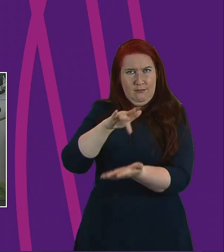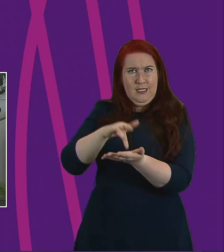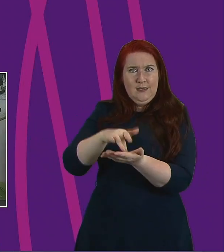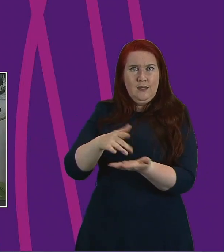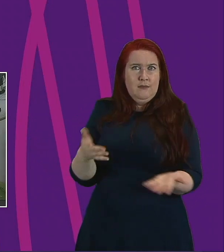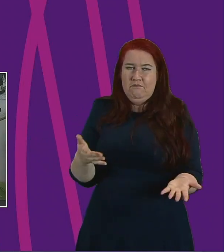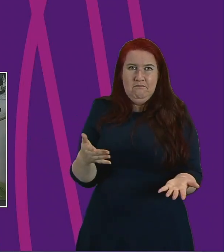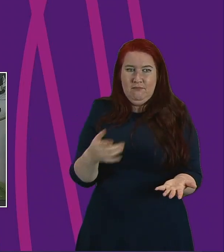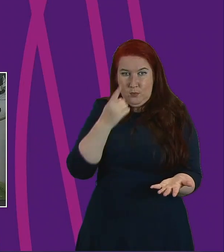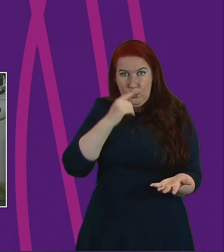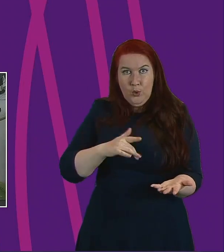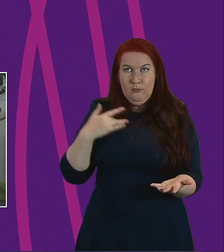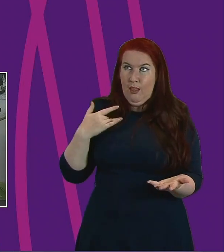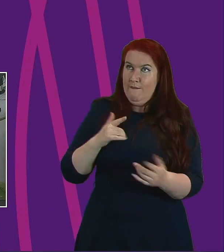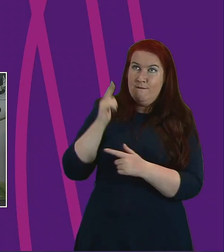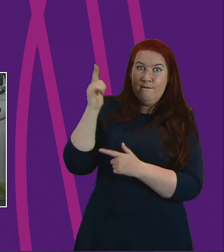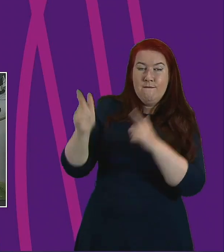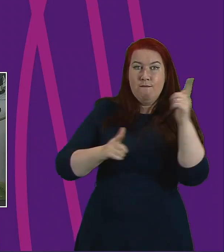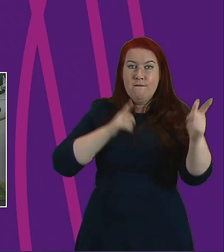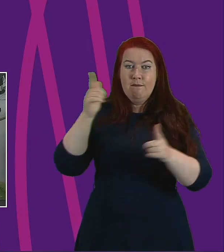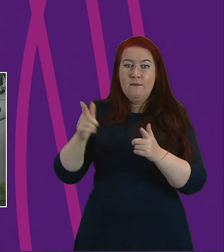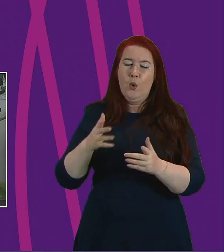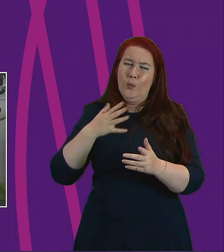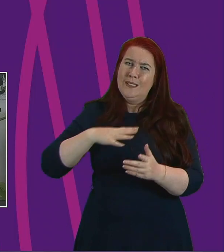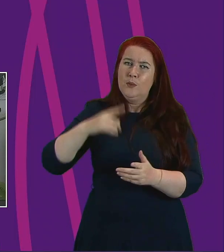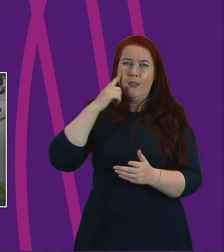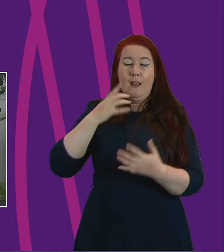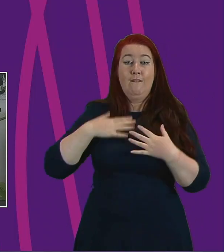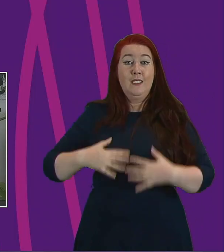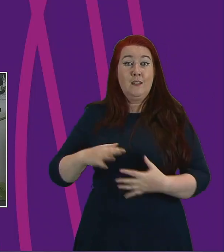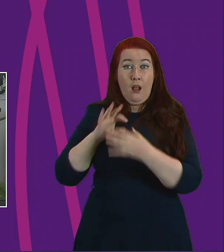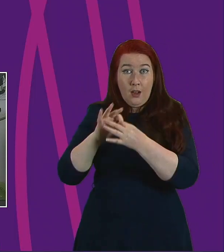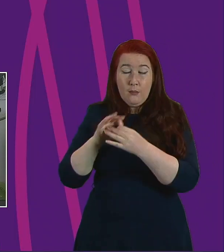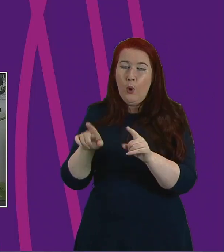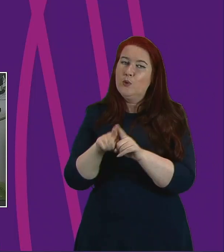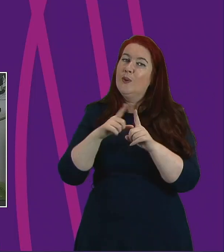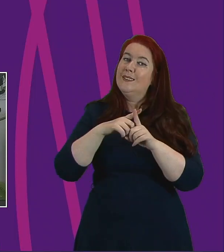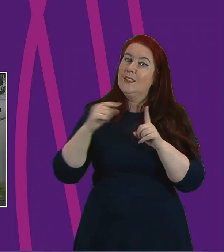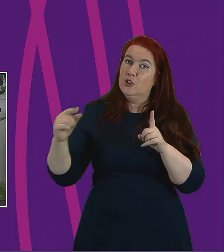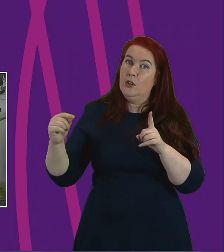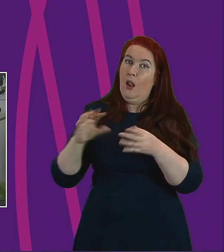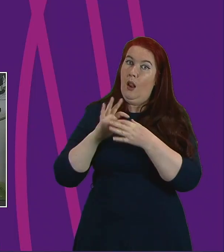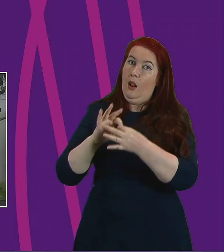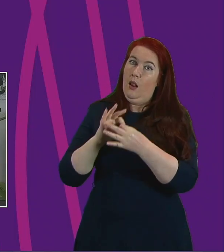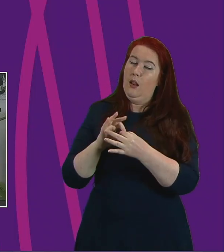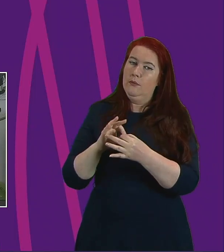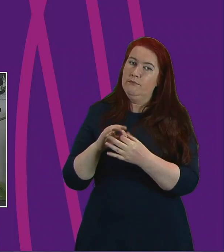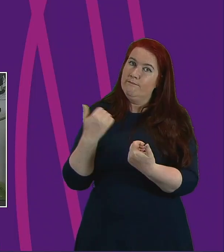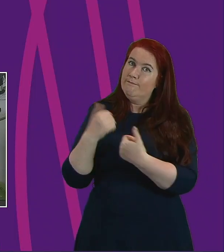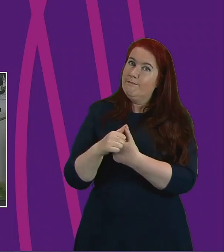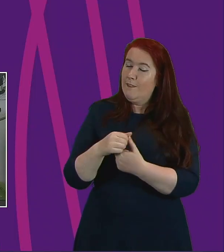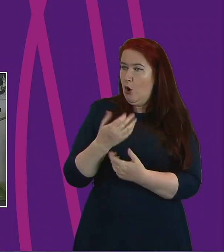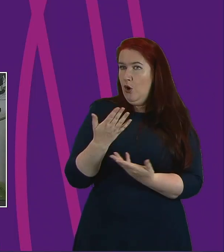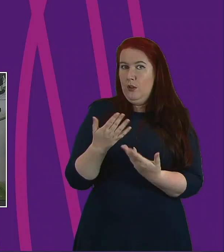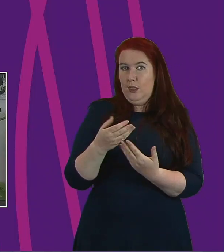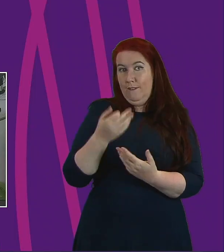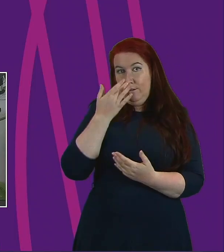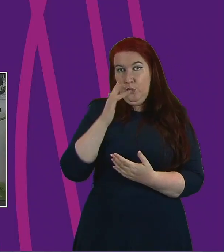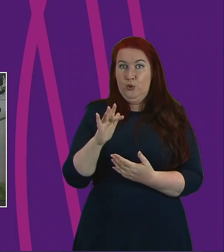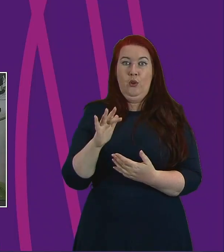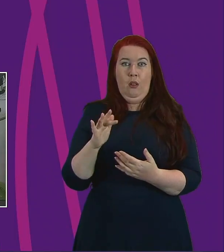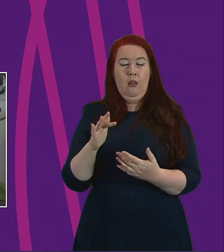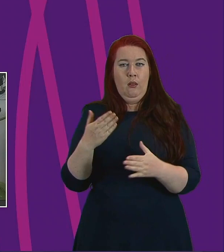We need to ensure connectivity, both physical and digital, is fit for our virtual working, because you can only make use of the